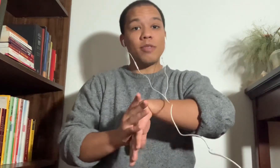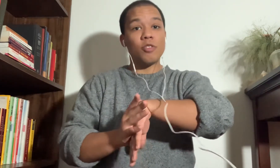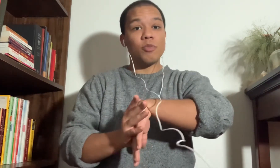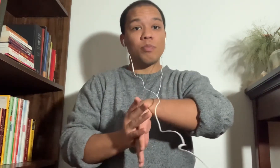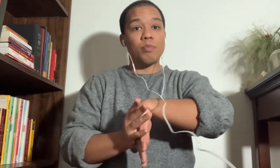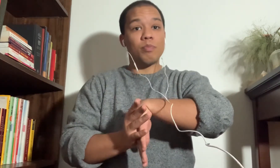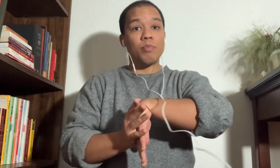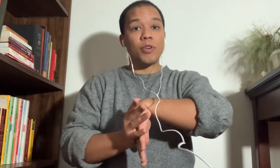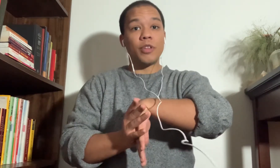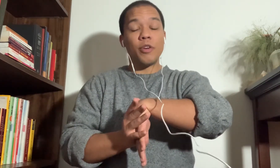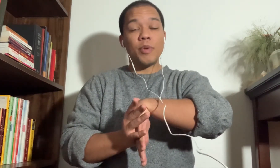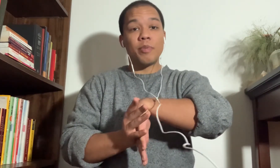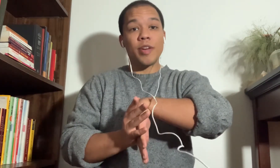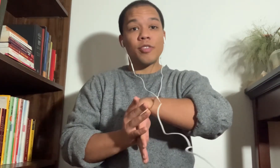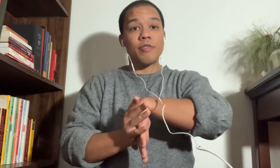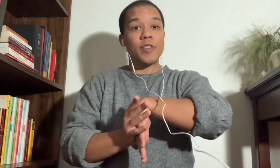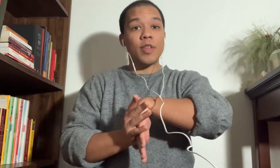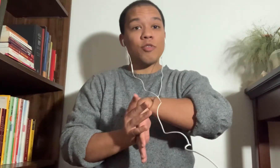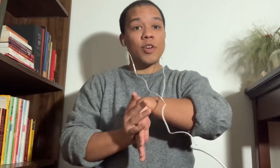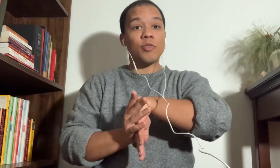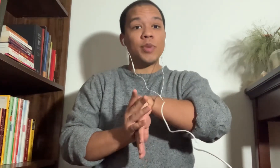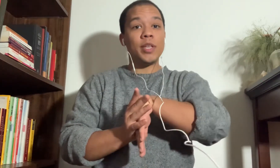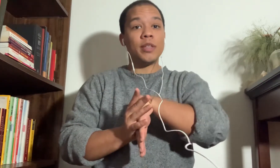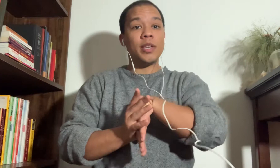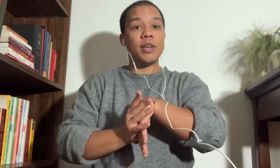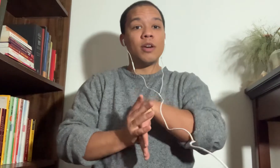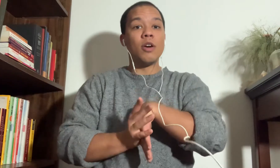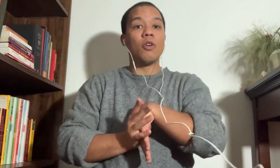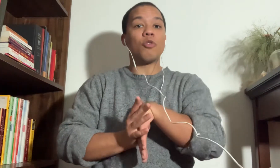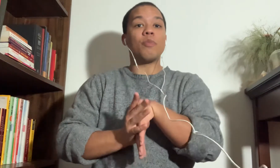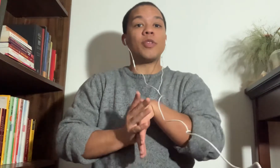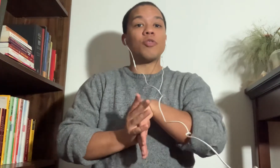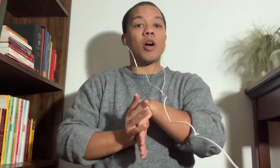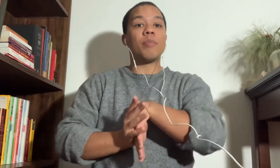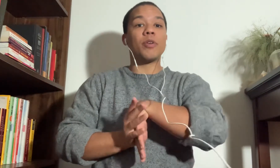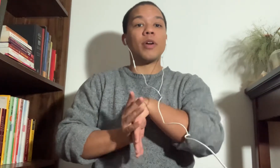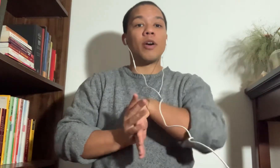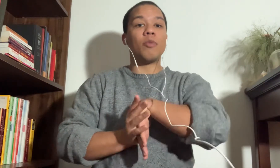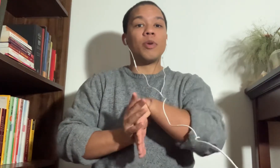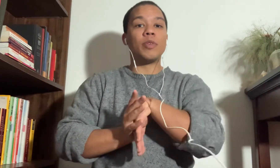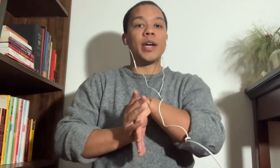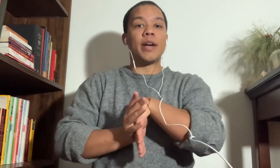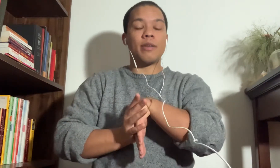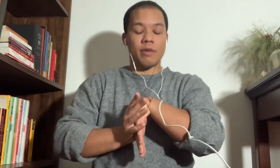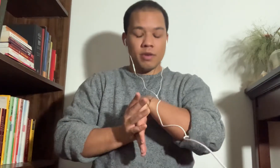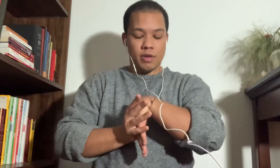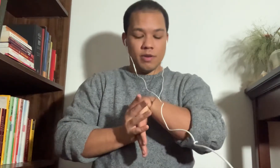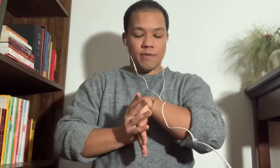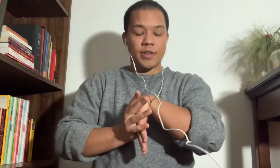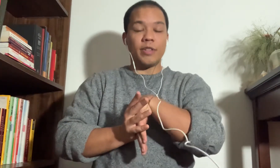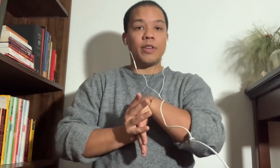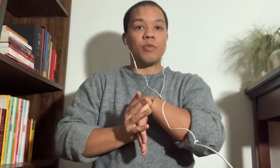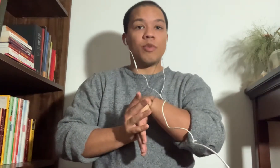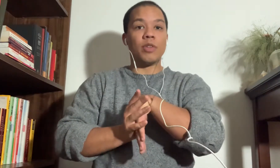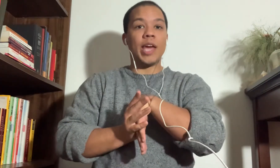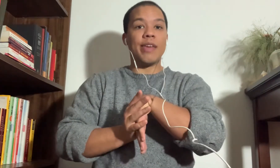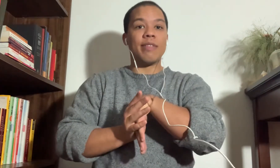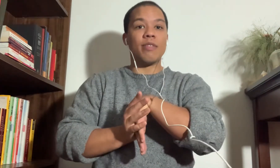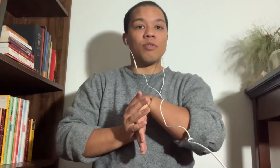just put a little bit of pressure and feel that stretch immediately. Or you might drop your elbow down. Find a little more length in those